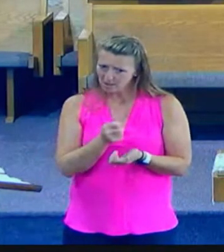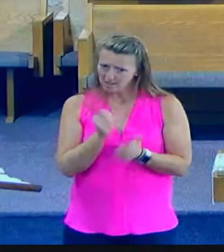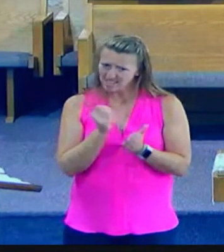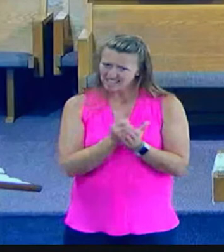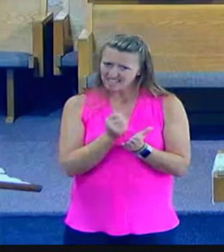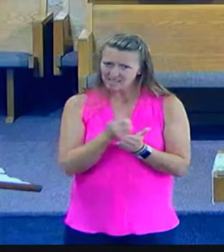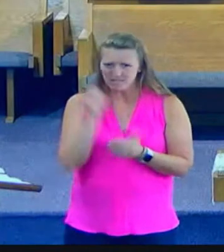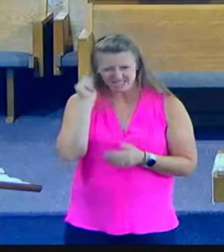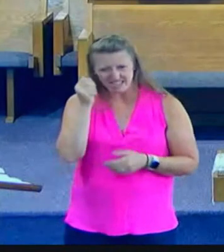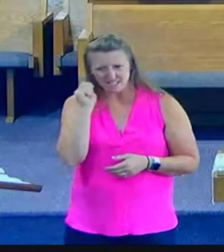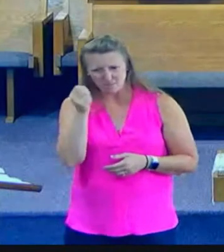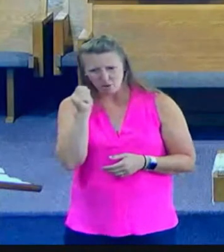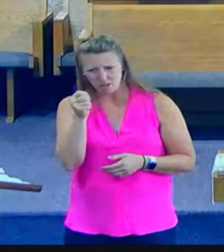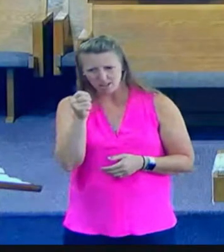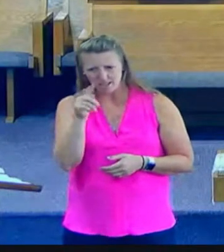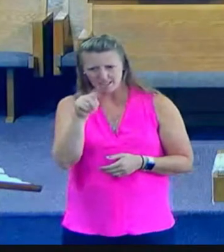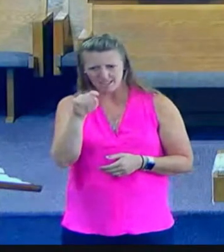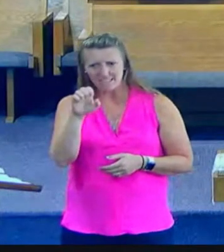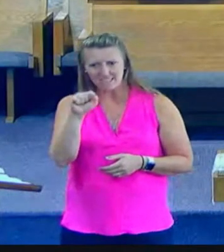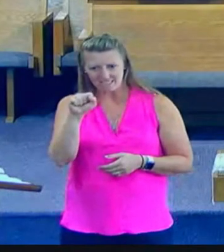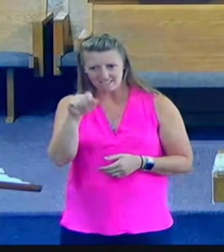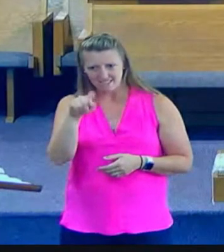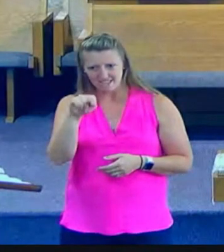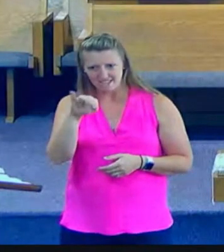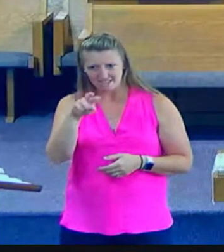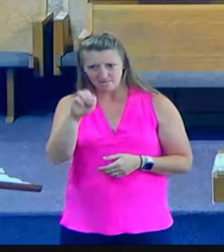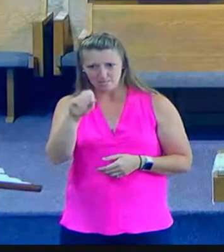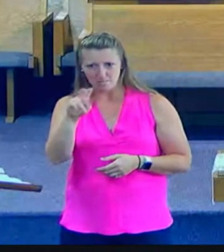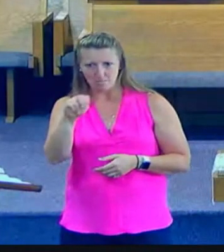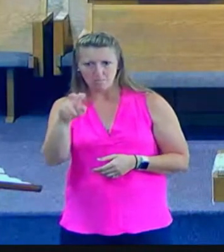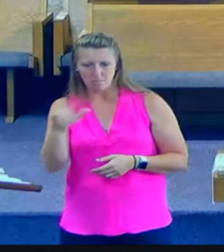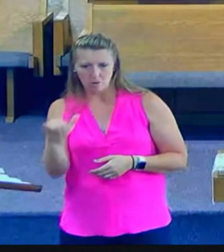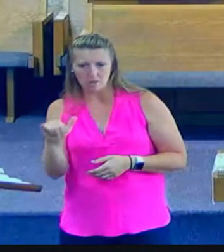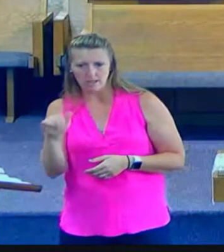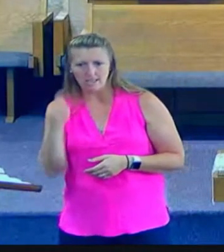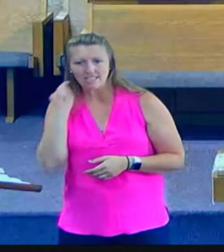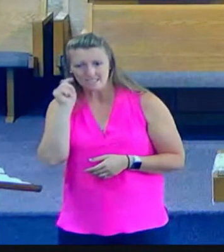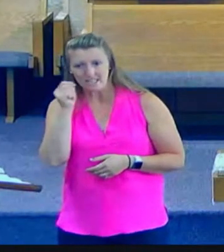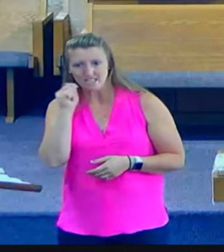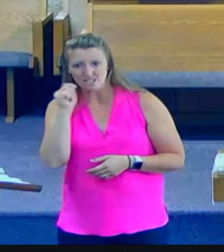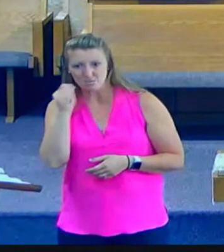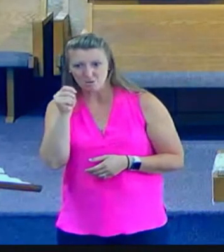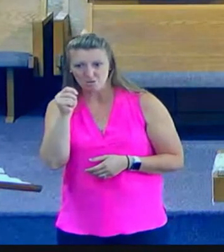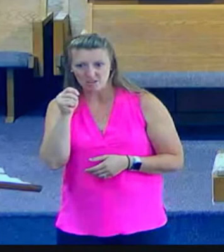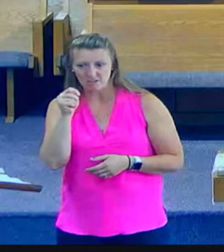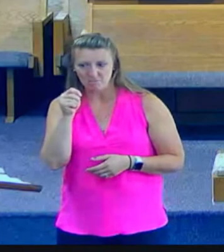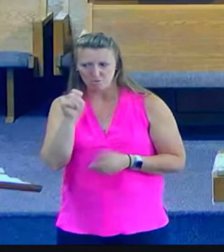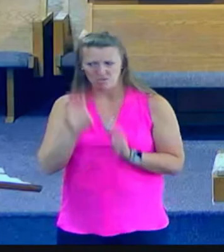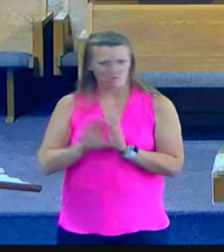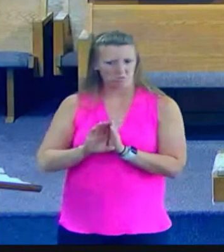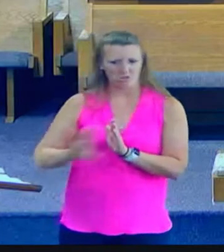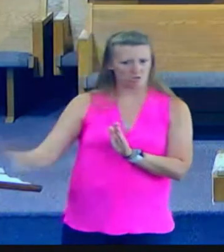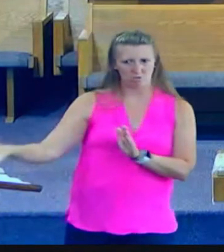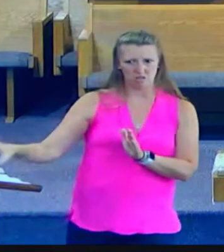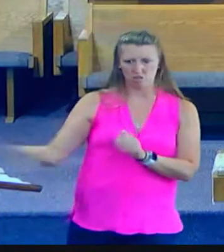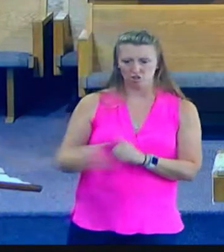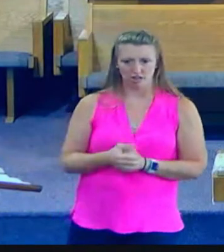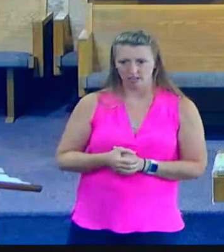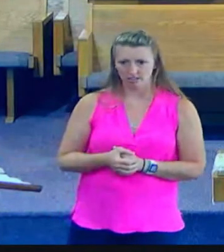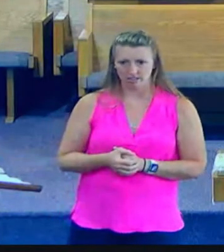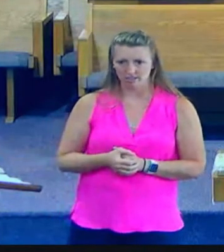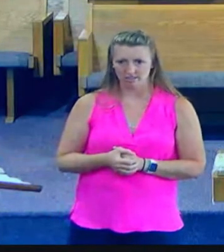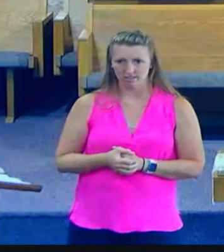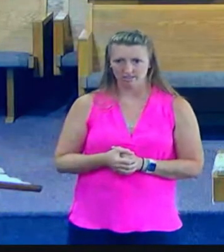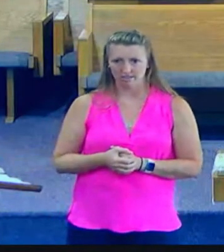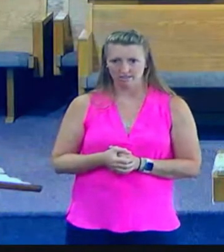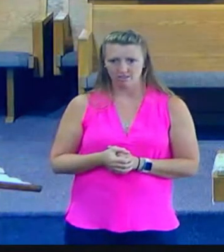Israel, they had all the privileges, none, the least of which was a written word, the